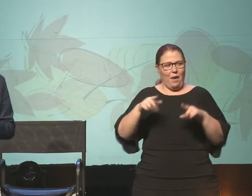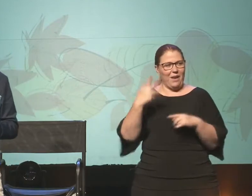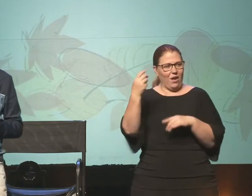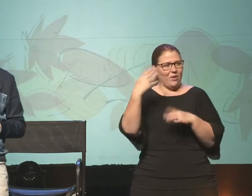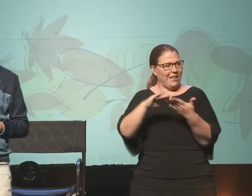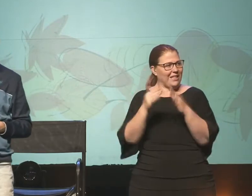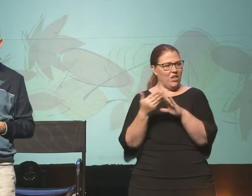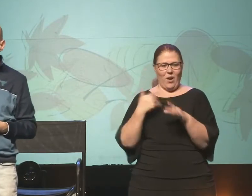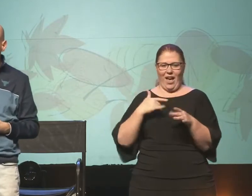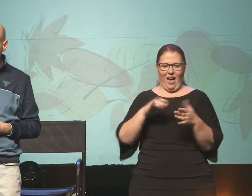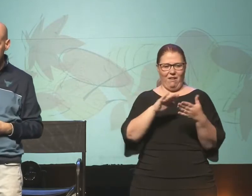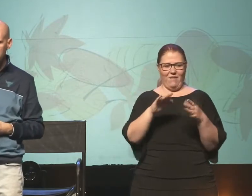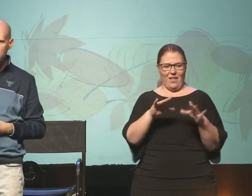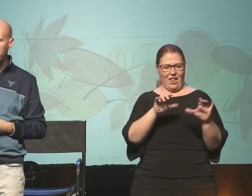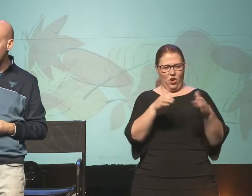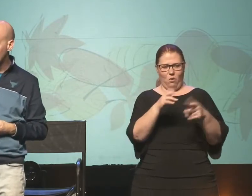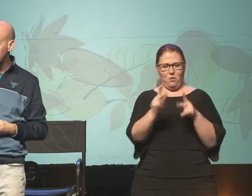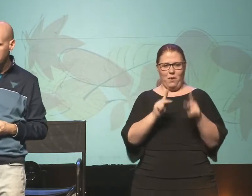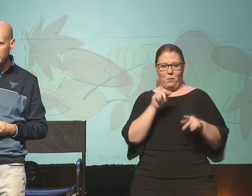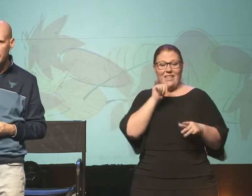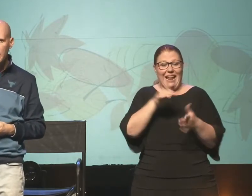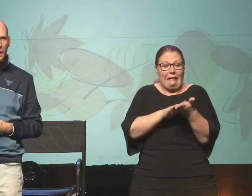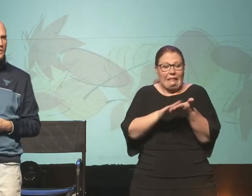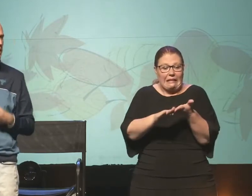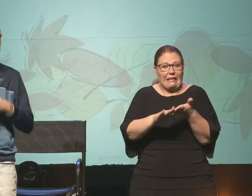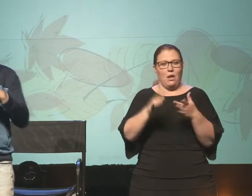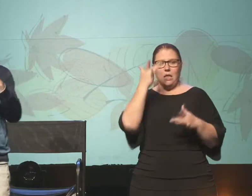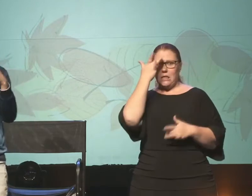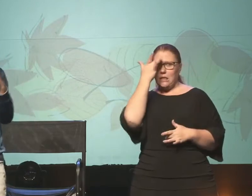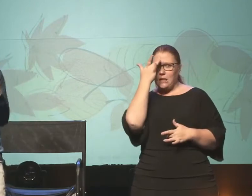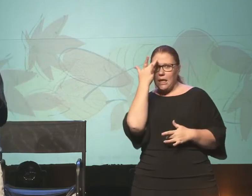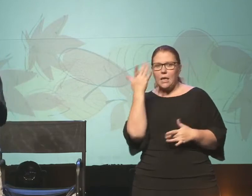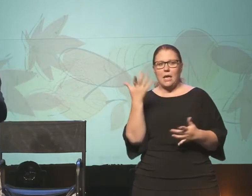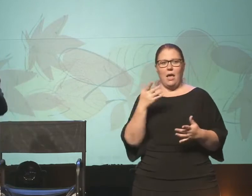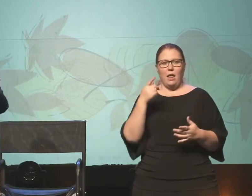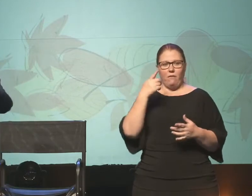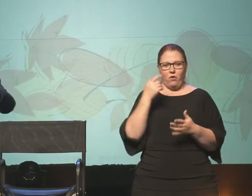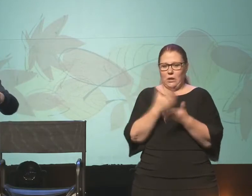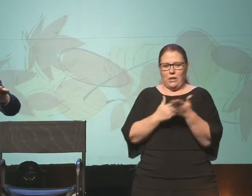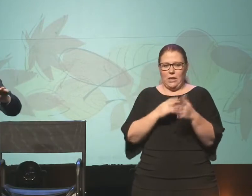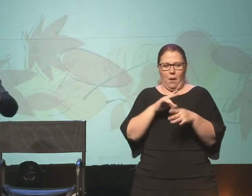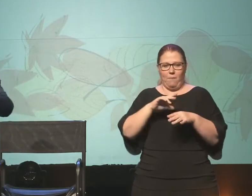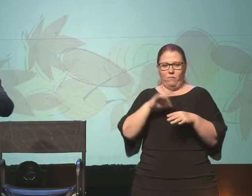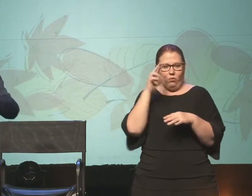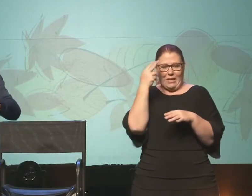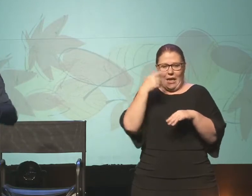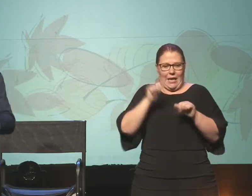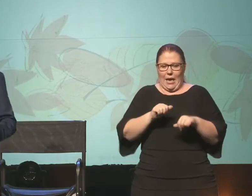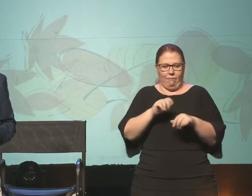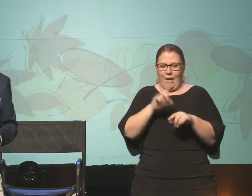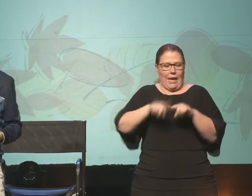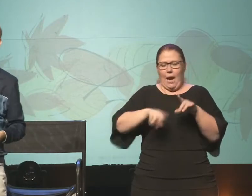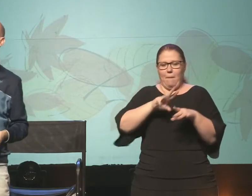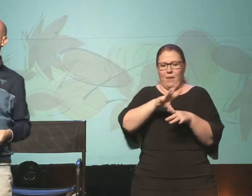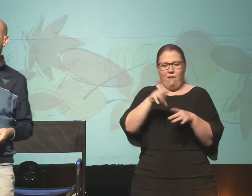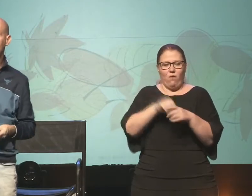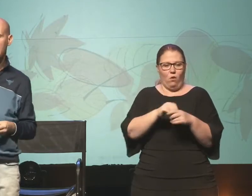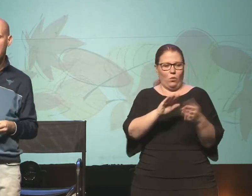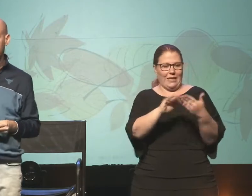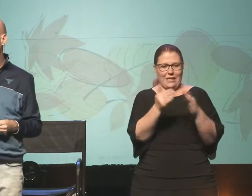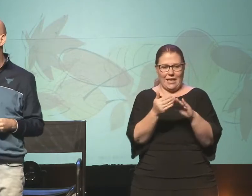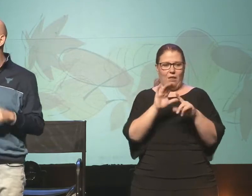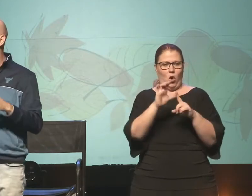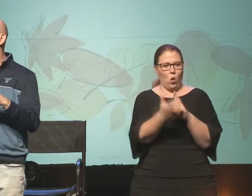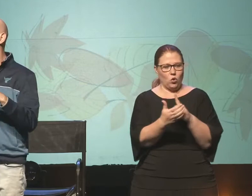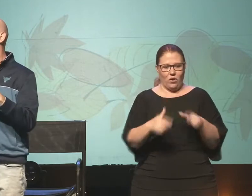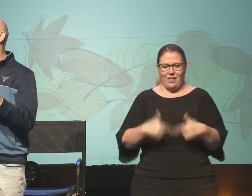of people who might be considered unclean. Maybe they were sick. And for some reason, they couldn't be a part of their village, a part of their culture. So they lived outside